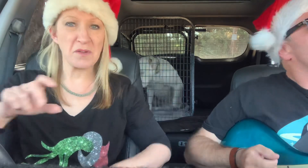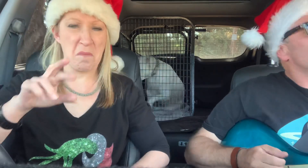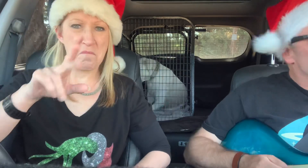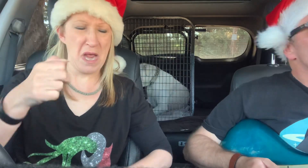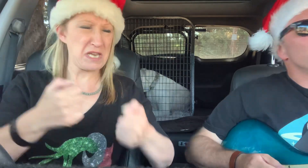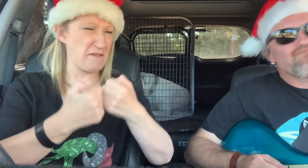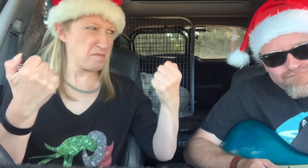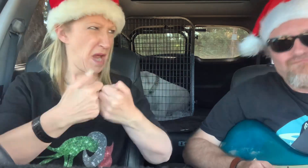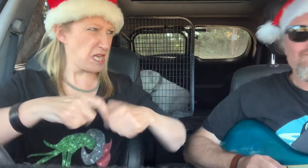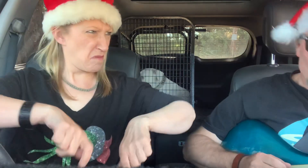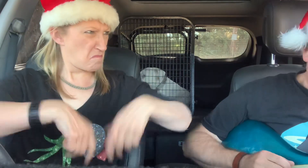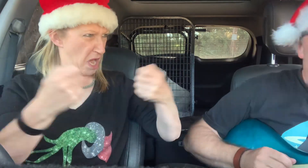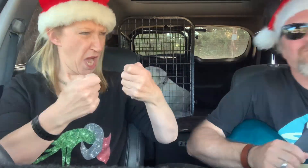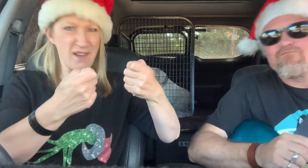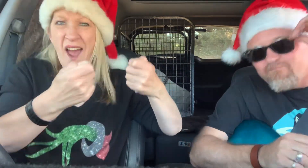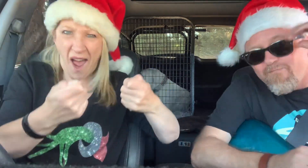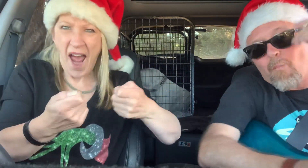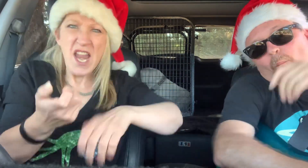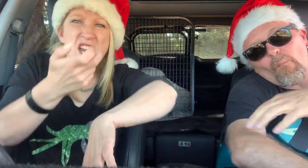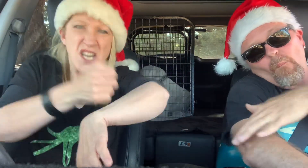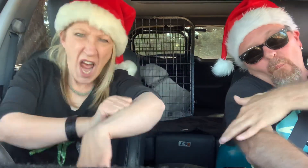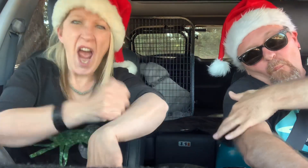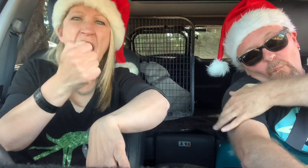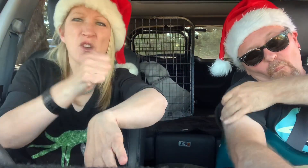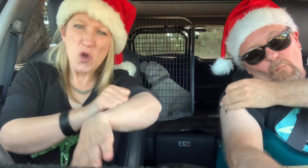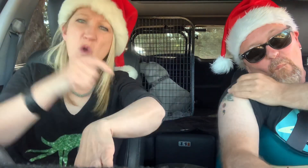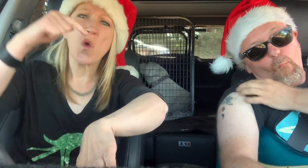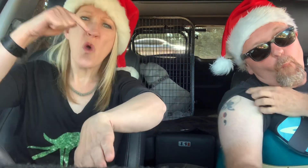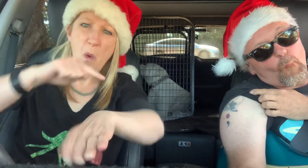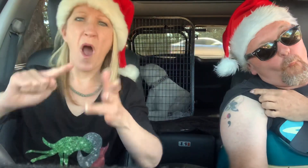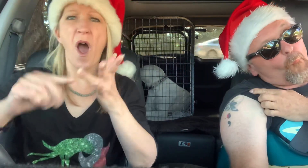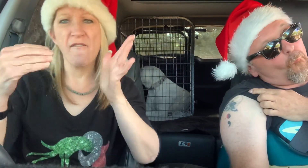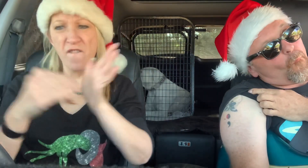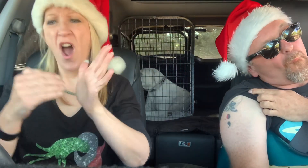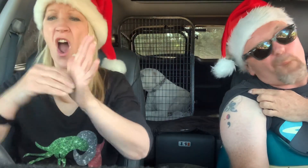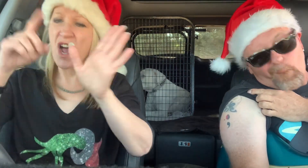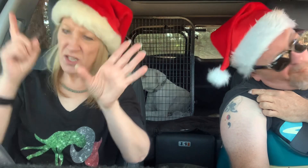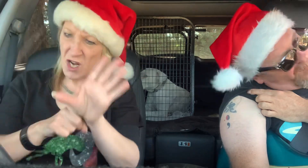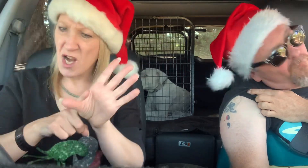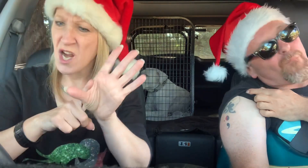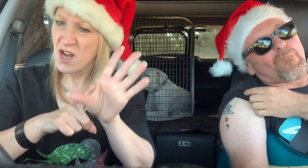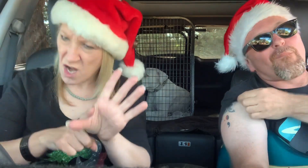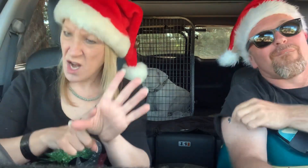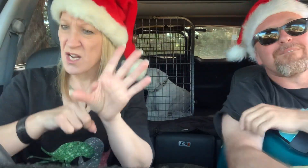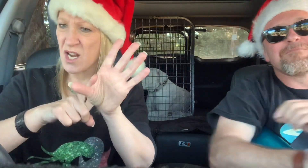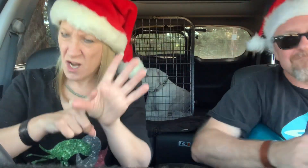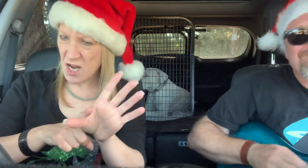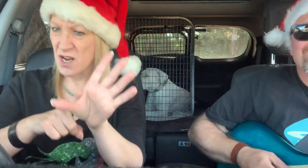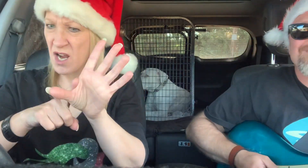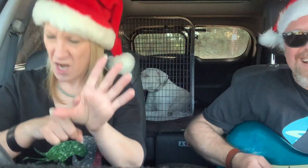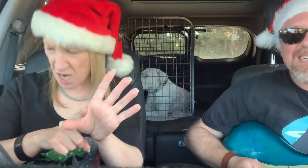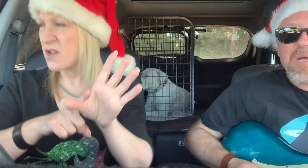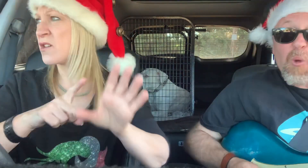tattoo of a party On